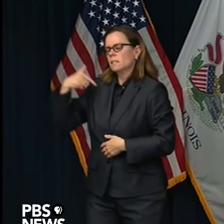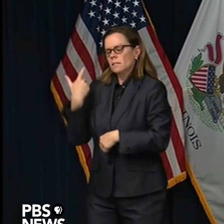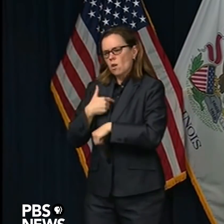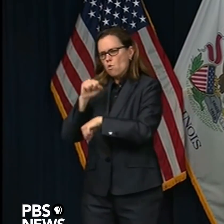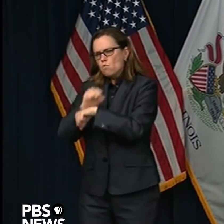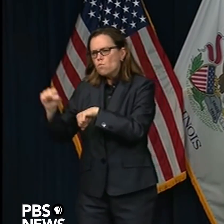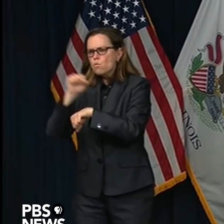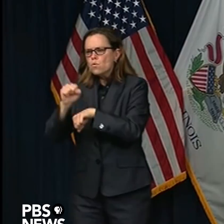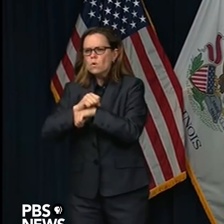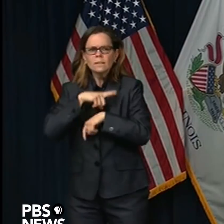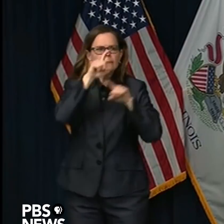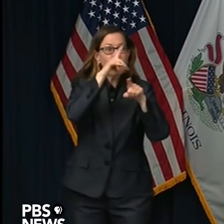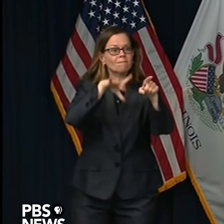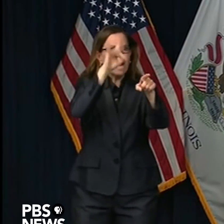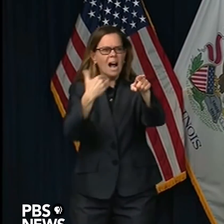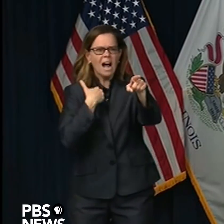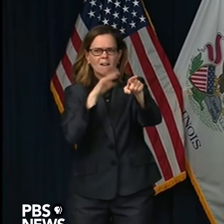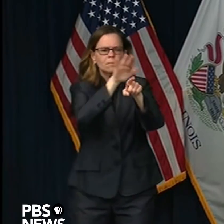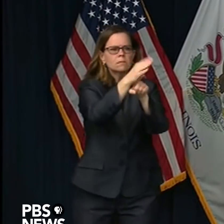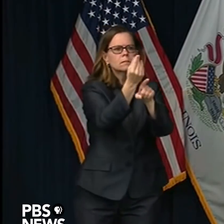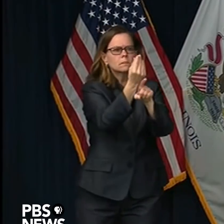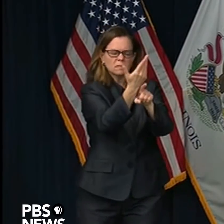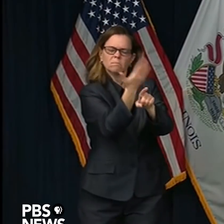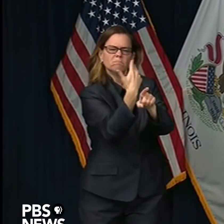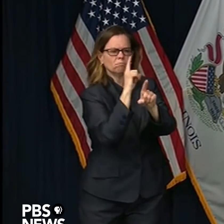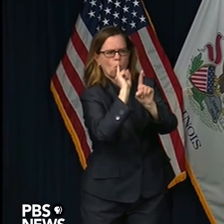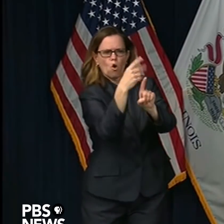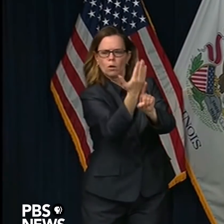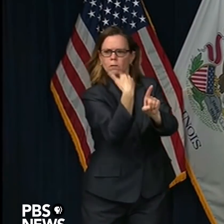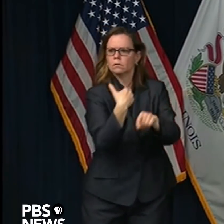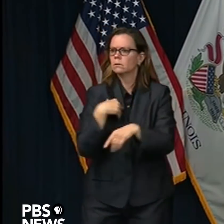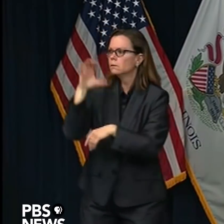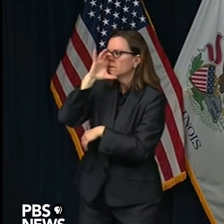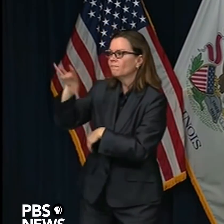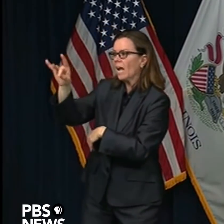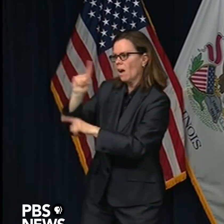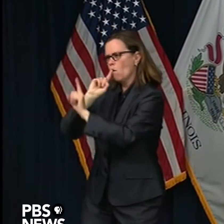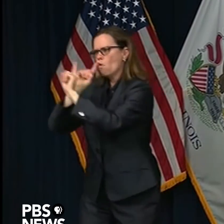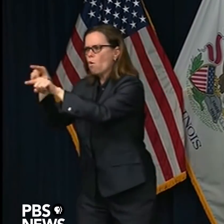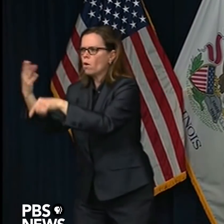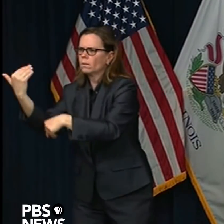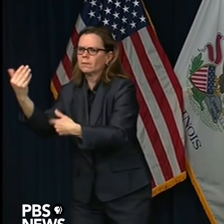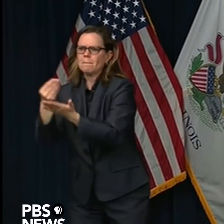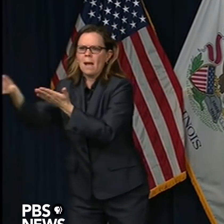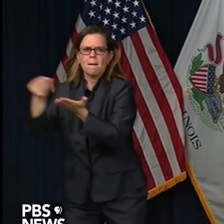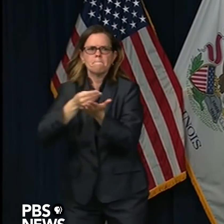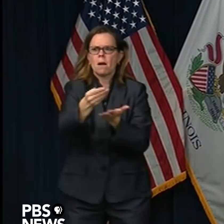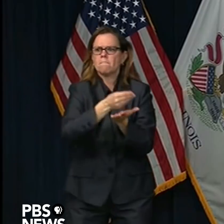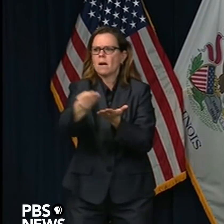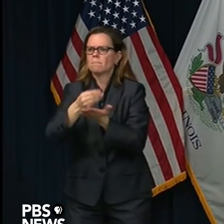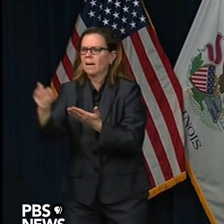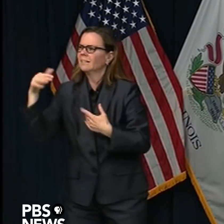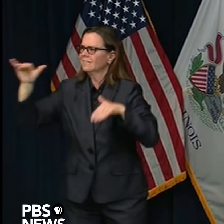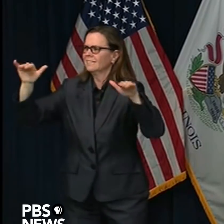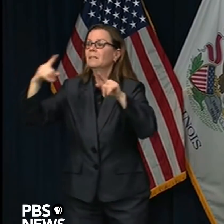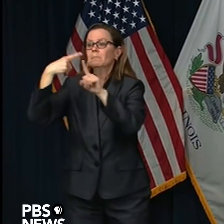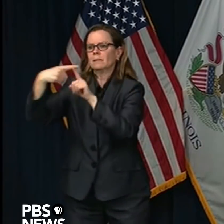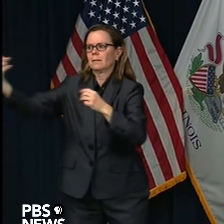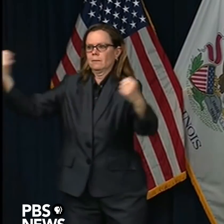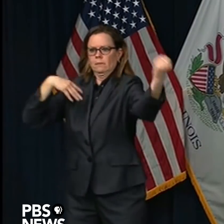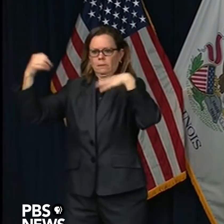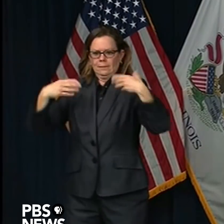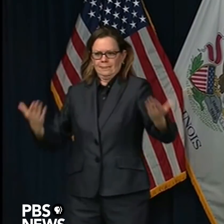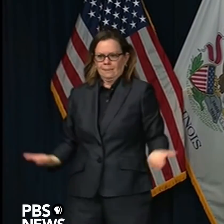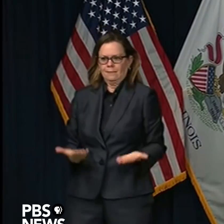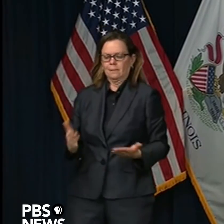place orders for PPE, and then, importantly, having it shipped and delivered to Illinois. That last part you might